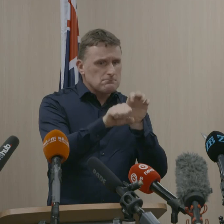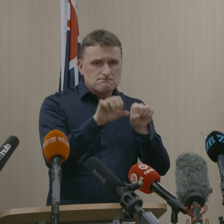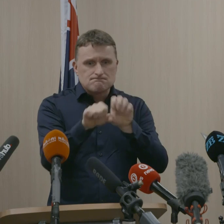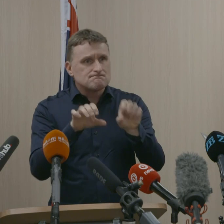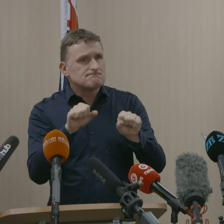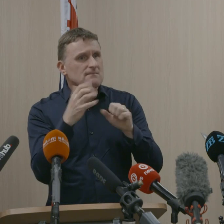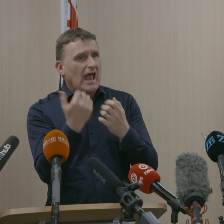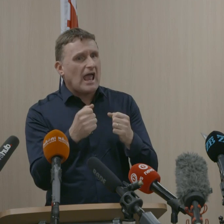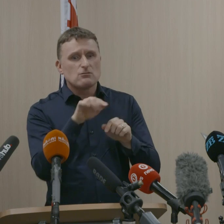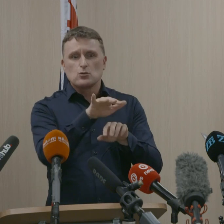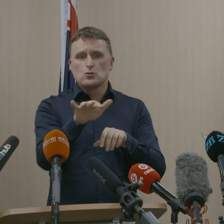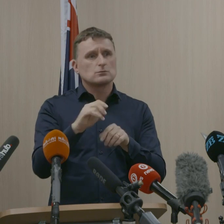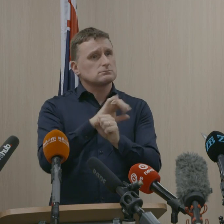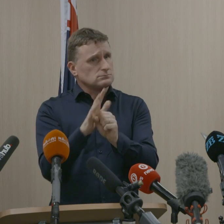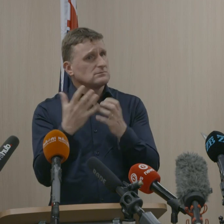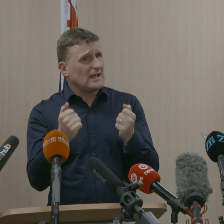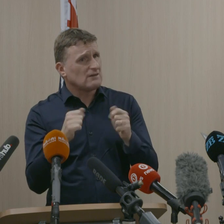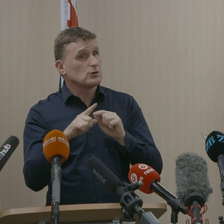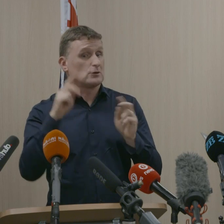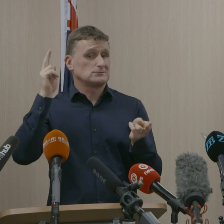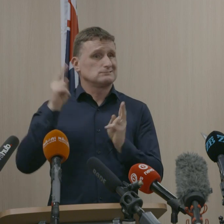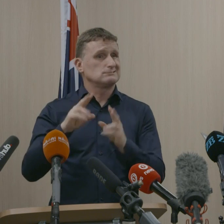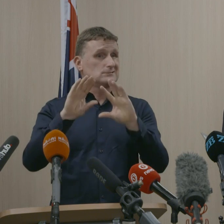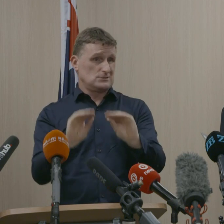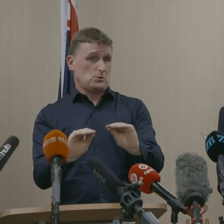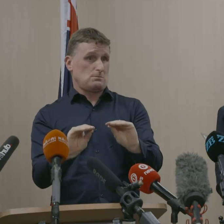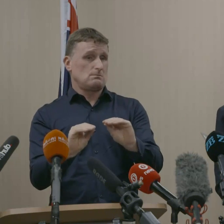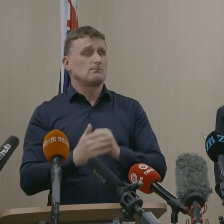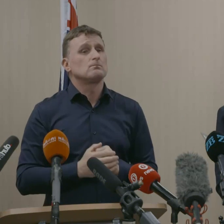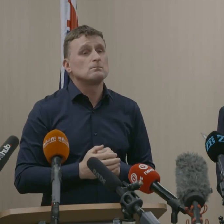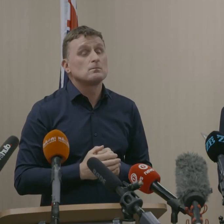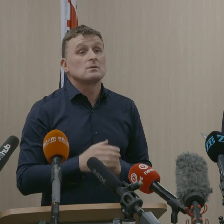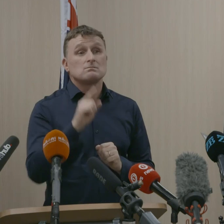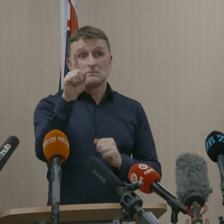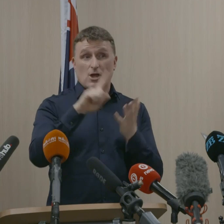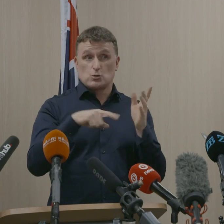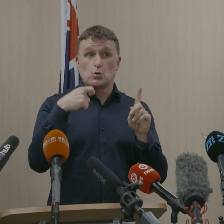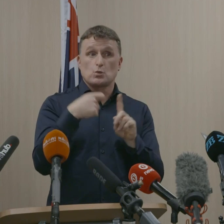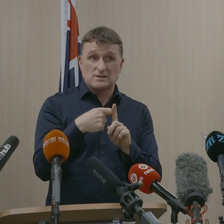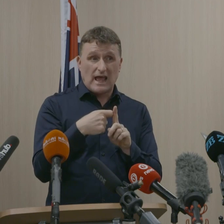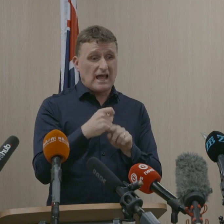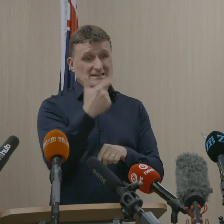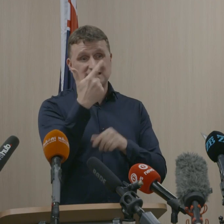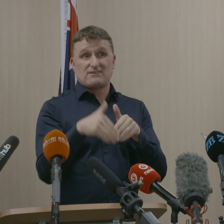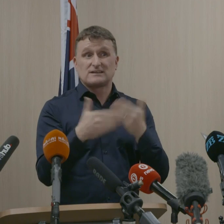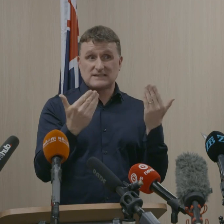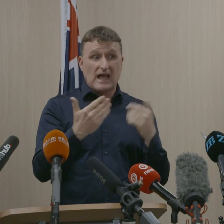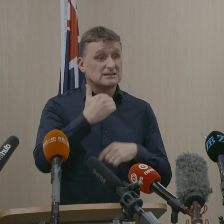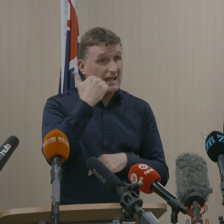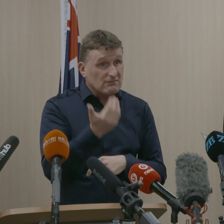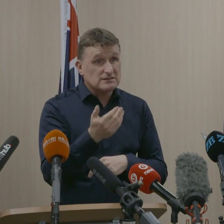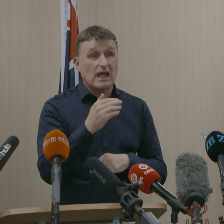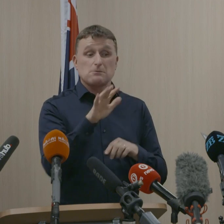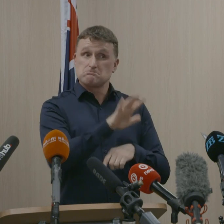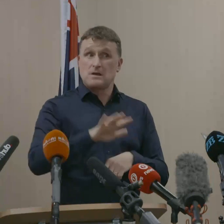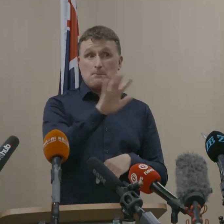are absolutely necessary to stamp it out. In the UK, the seven-day rolling average of daily cases to last weekend was more than